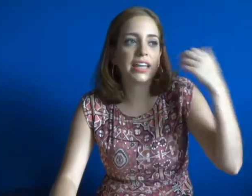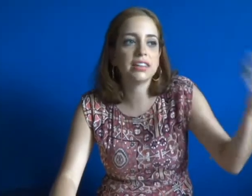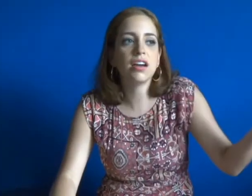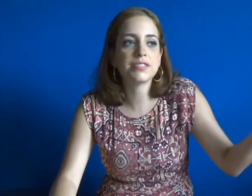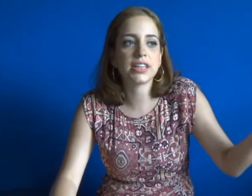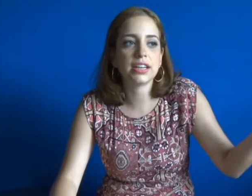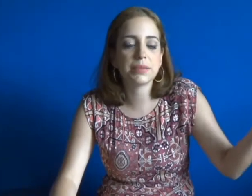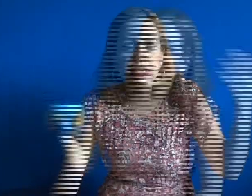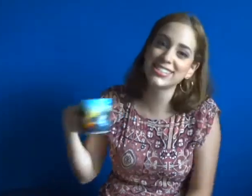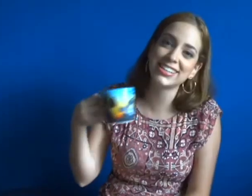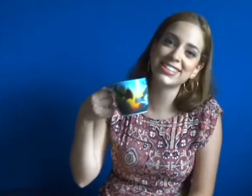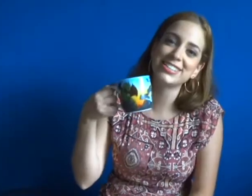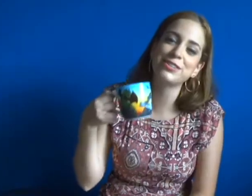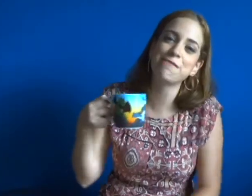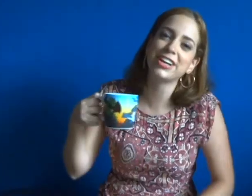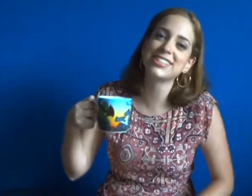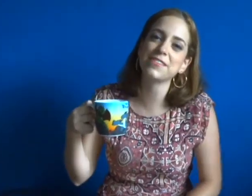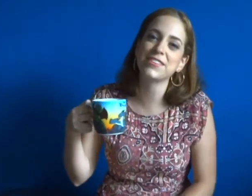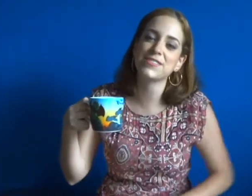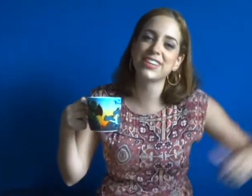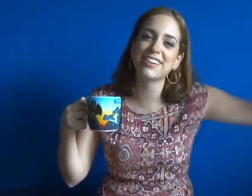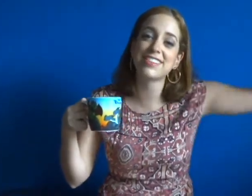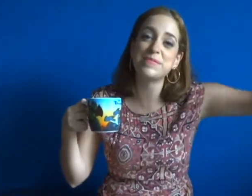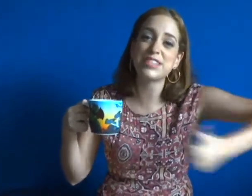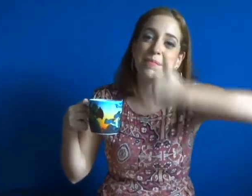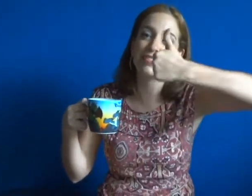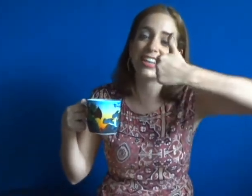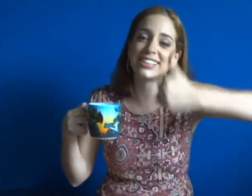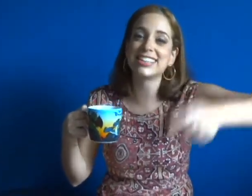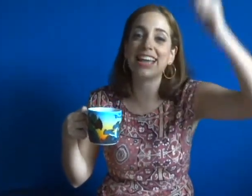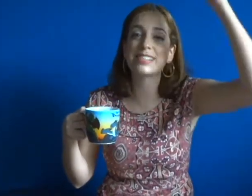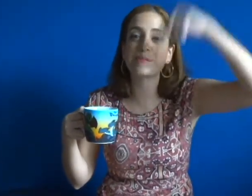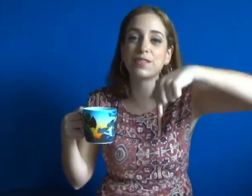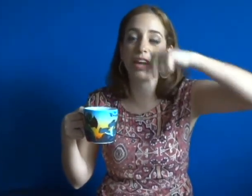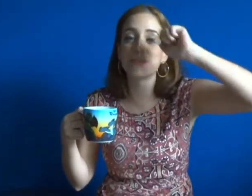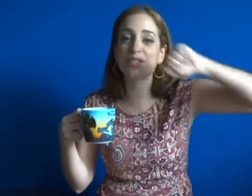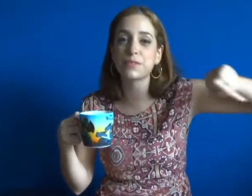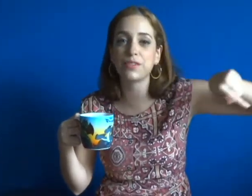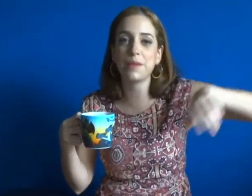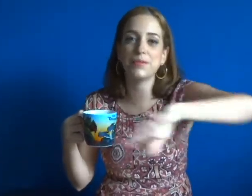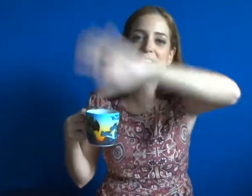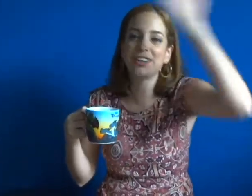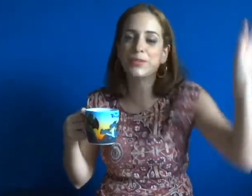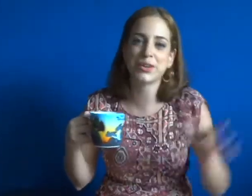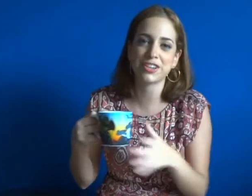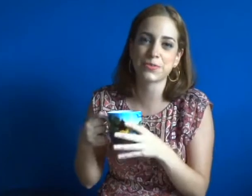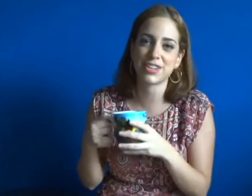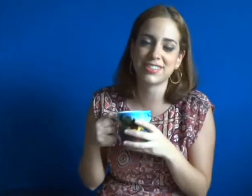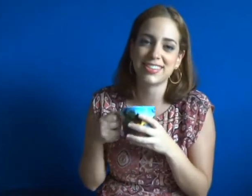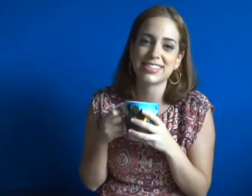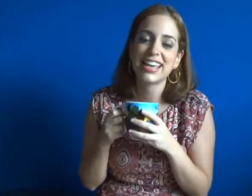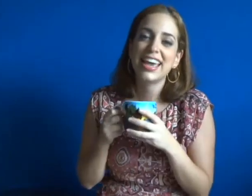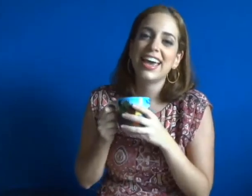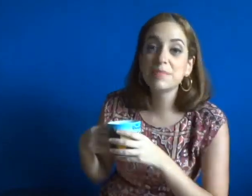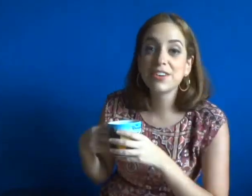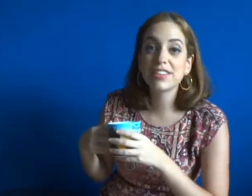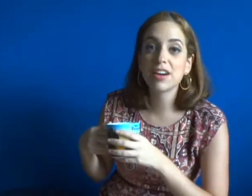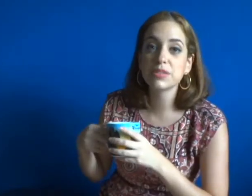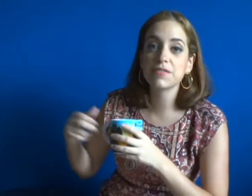I loved it. And that's it. Don't forget to give this video a thumbs up if you liked it, and subscribe or subscribe, depending on where you're watching this. And let me know in the